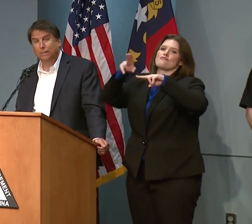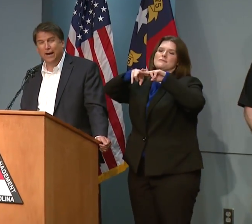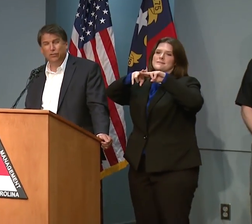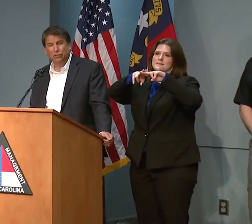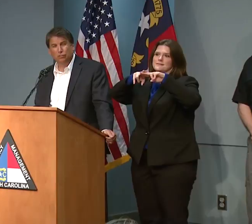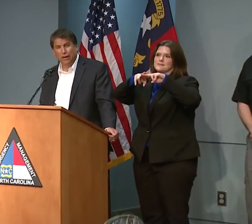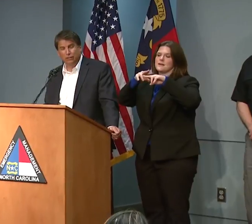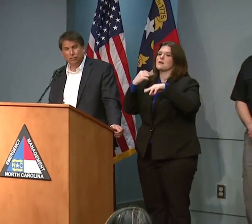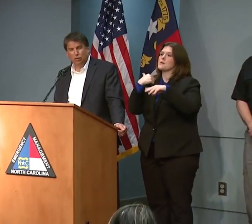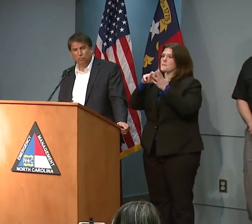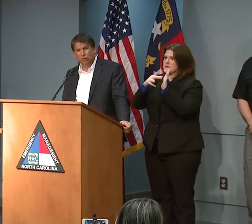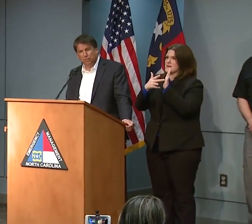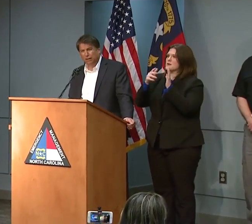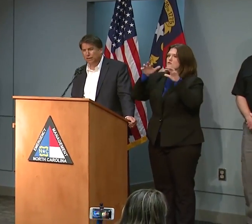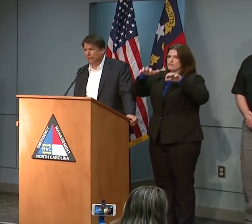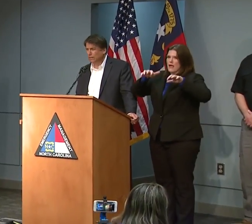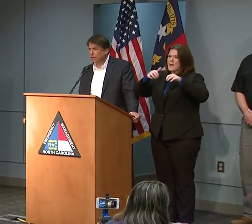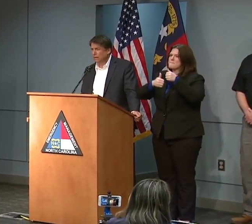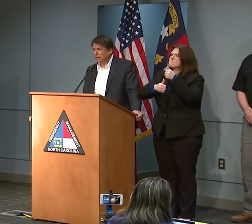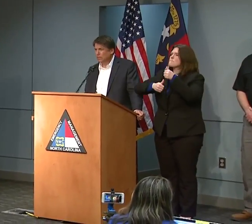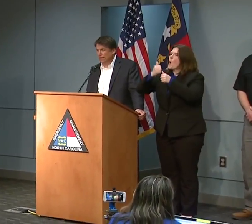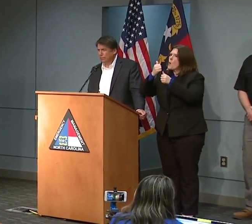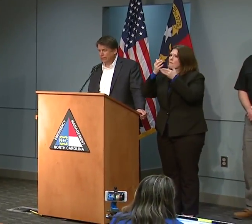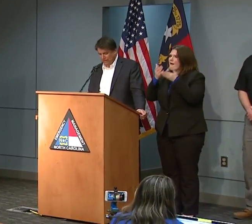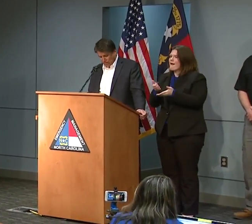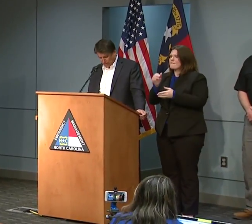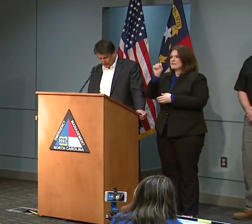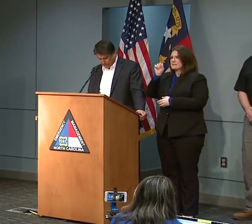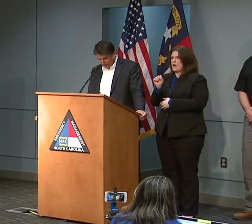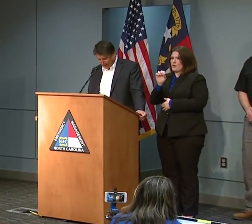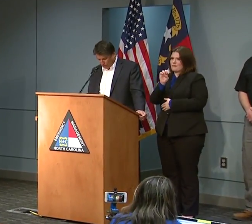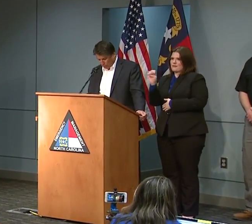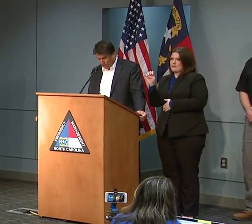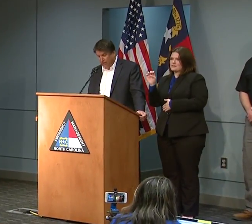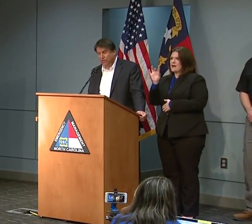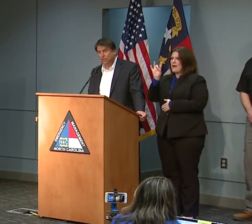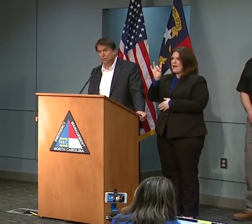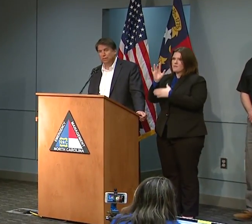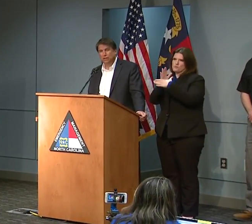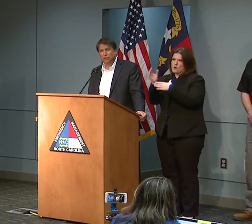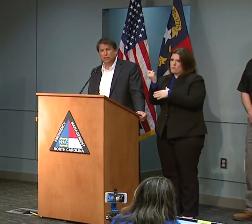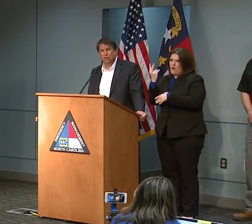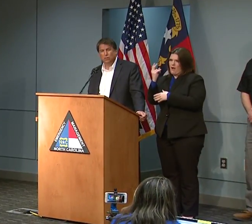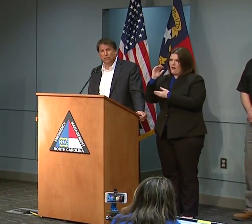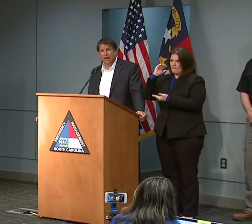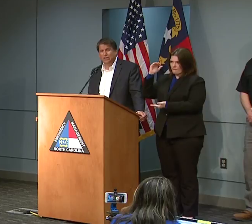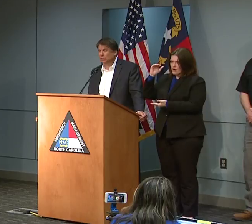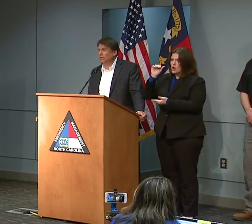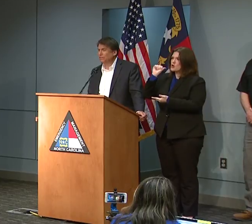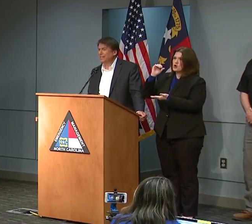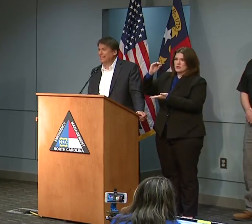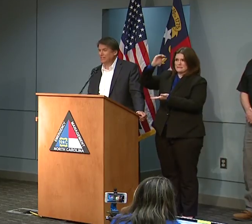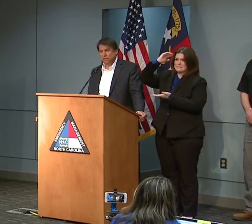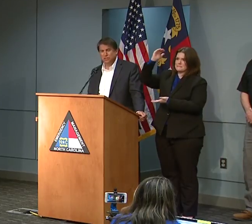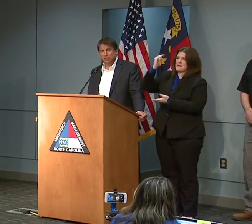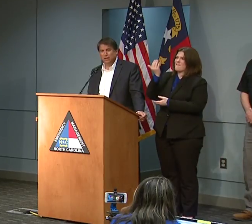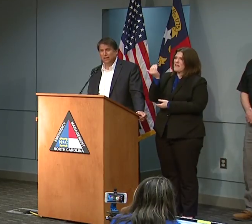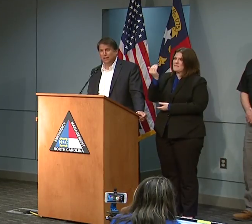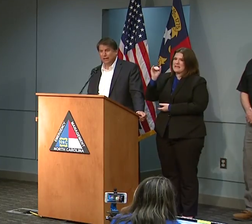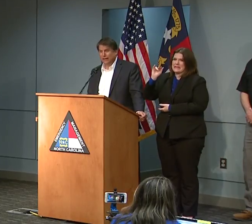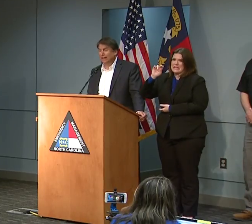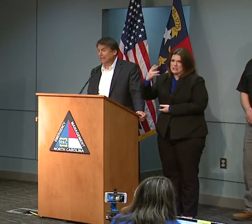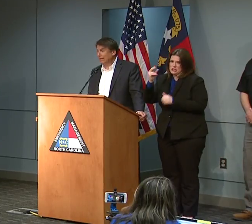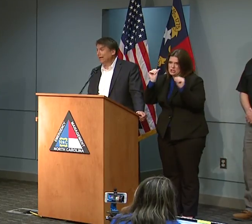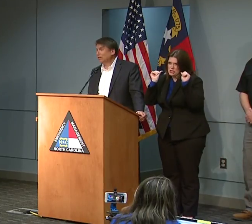we're getting amounts of rainfall primarily in the southeast from 8 to 12 inches, but it could go as high as 15 inches.